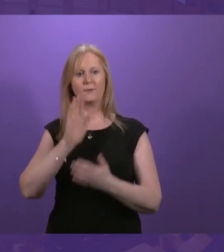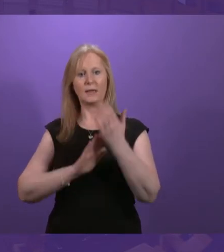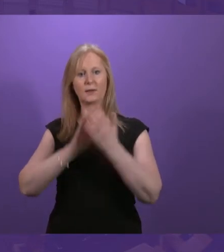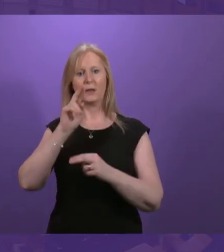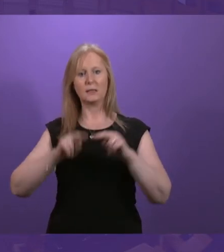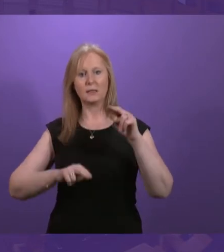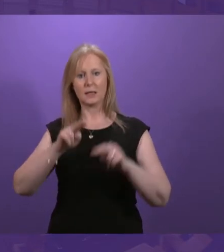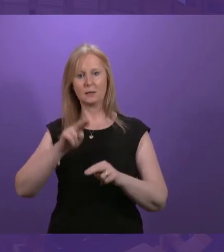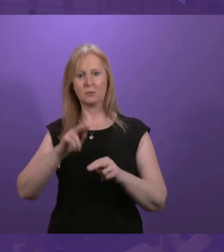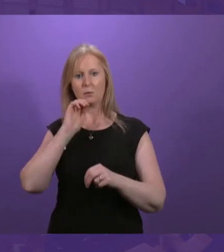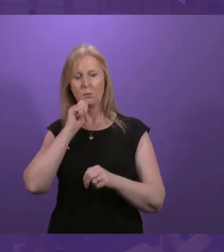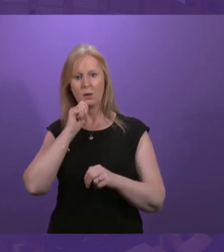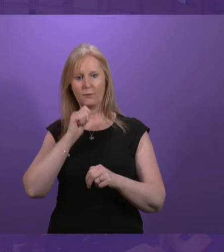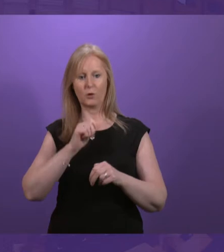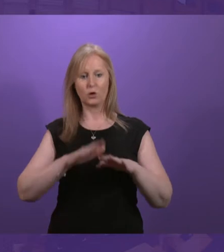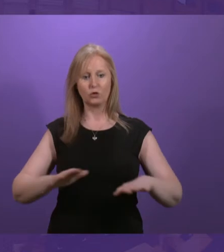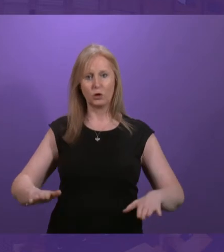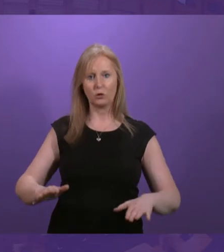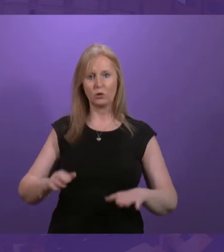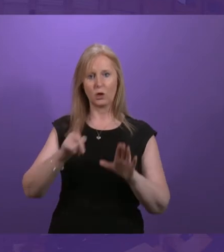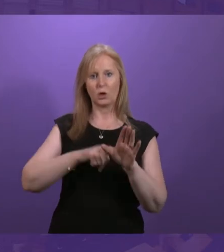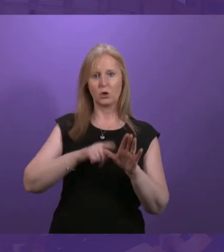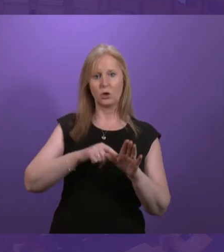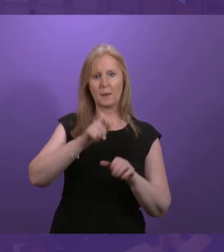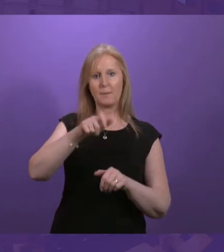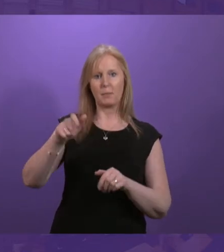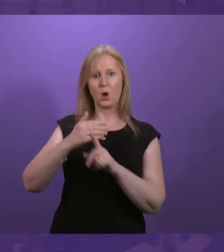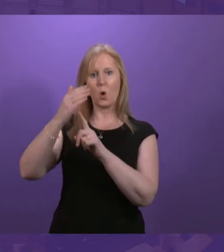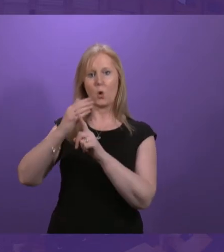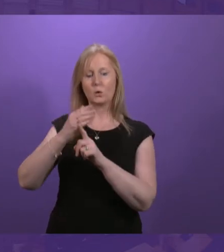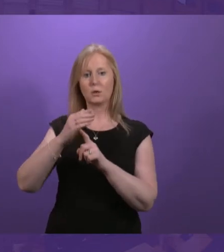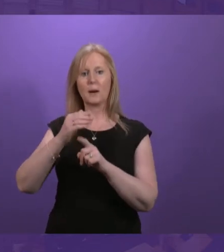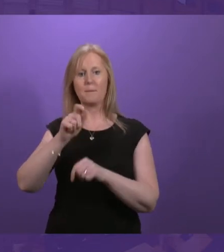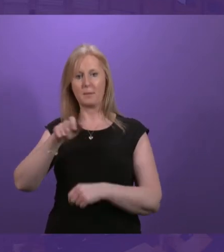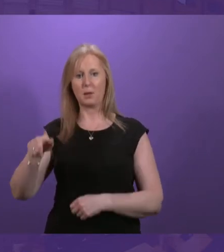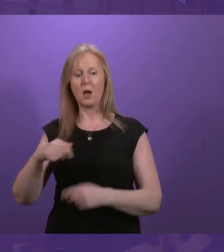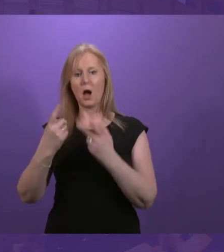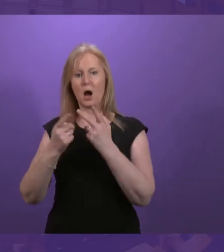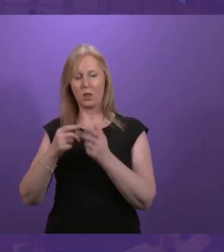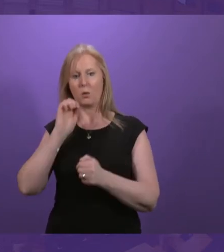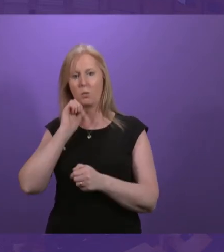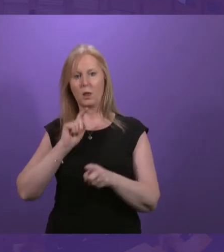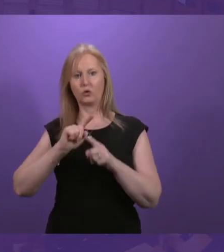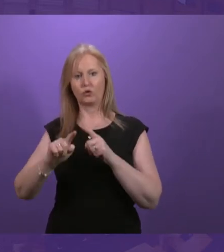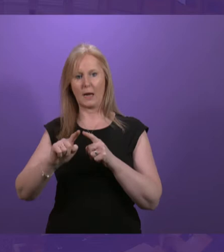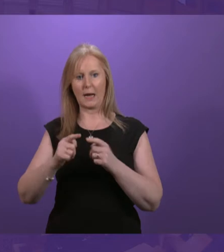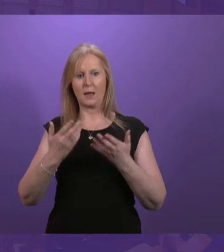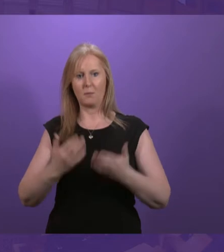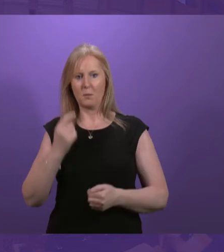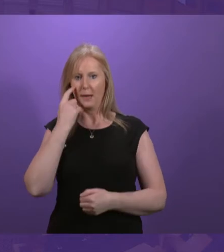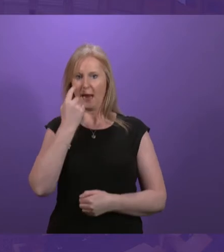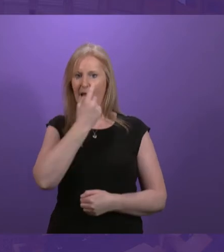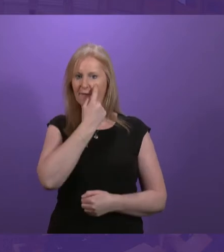assistance will be carried out for children, young people and older people. And for other applicants, all efforts will be made to use existing evidence.